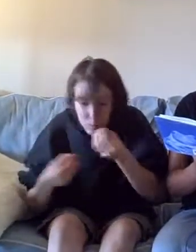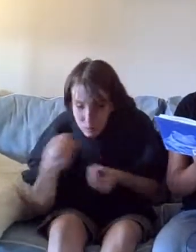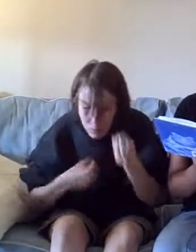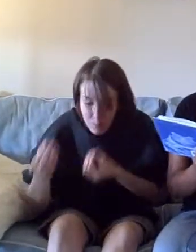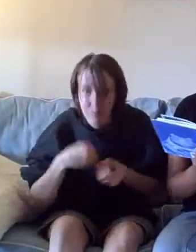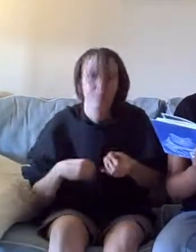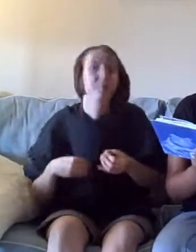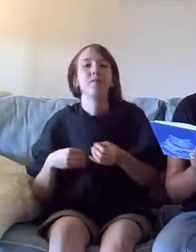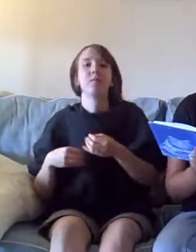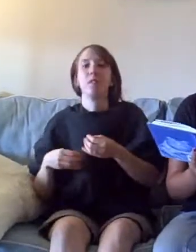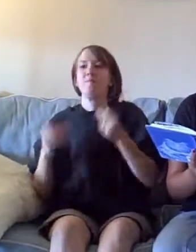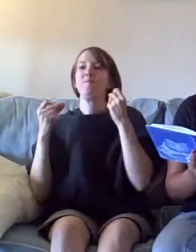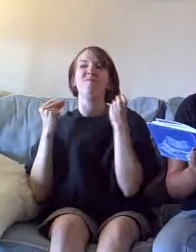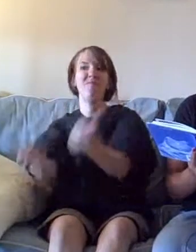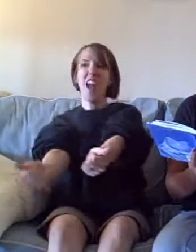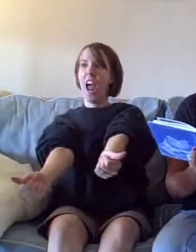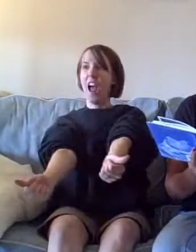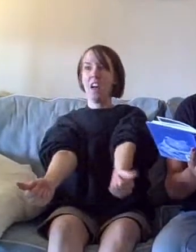In a blink of an eye.